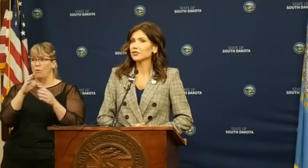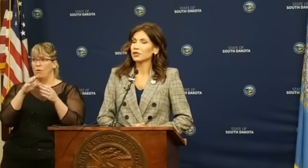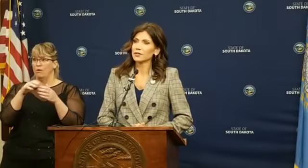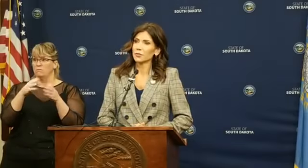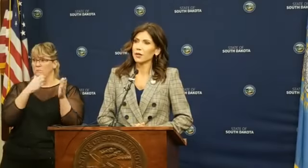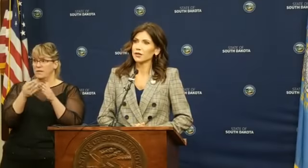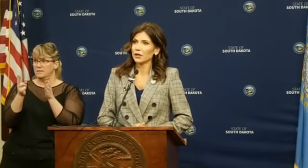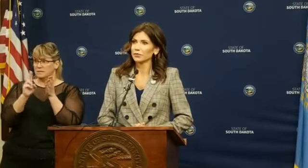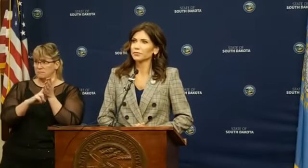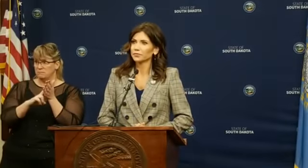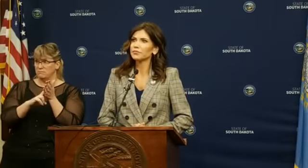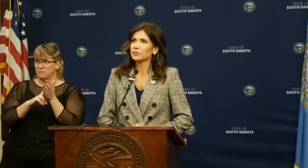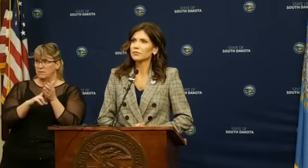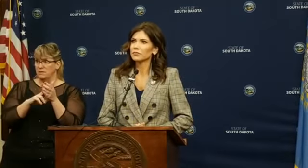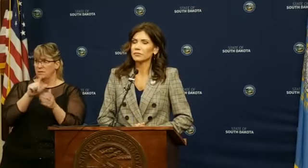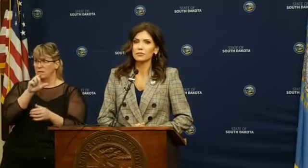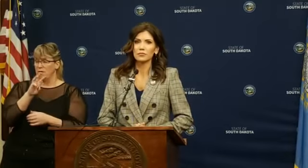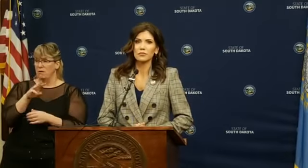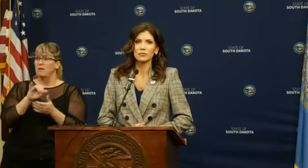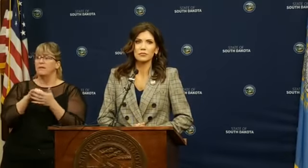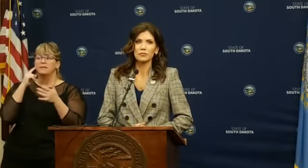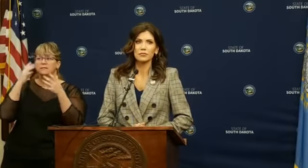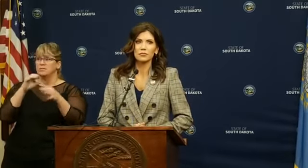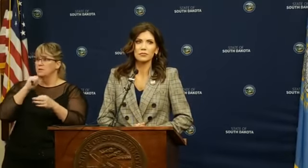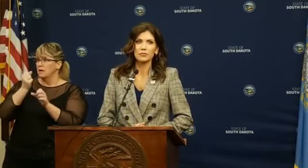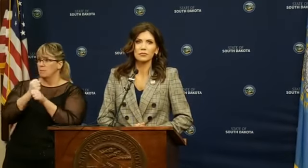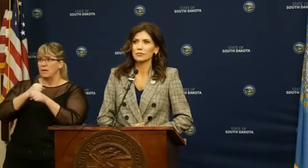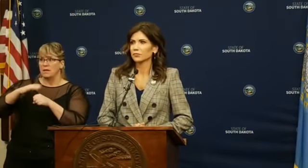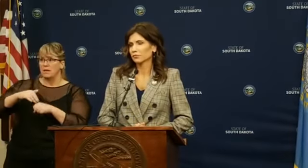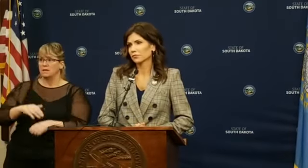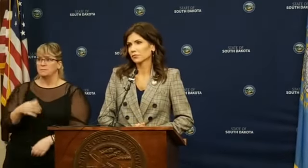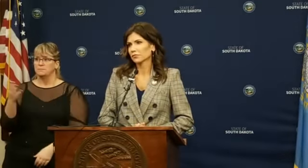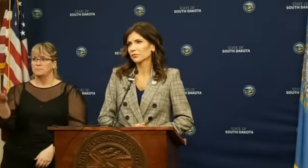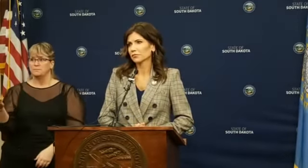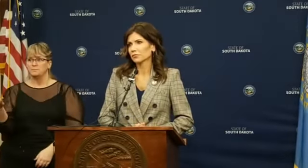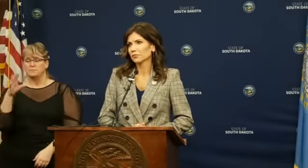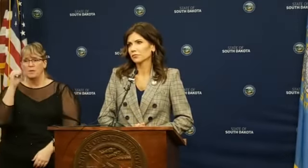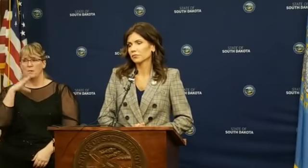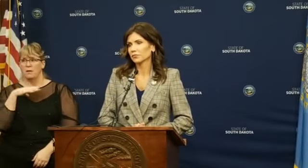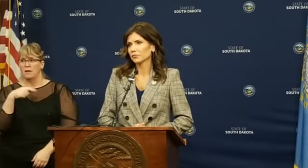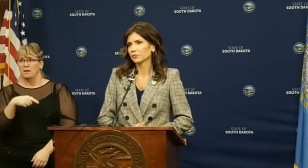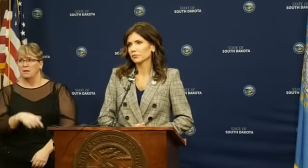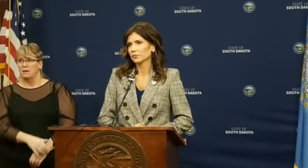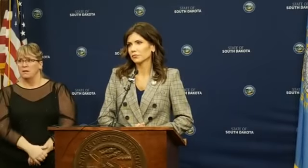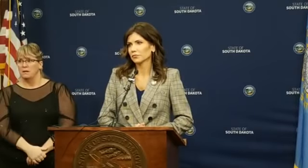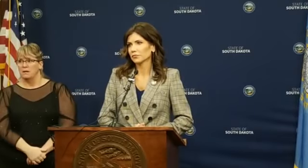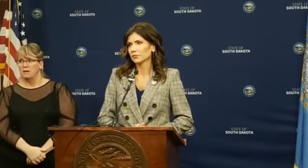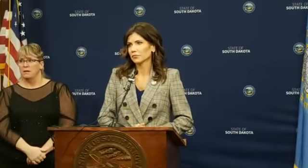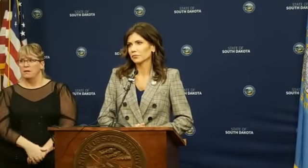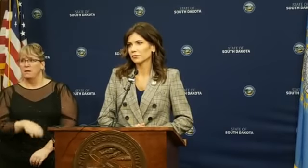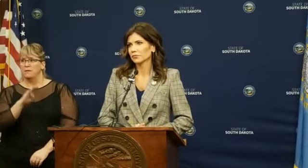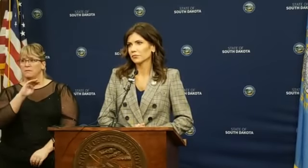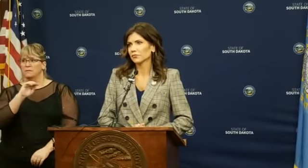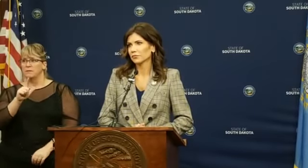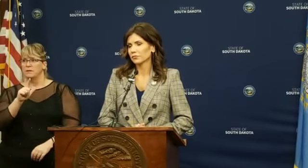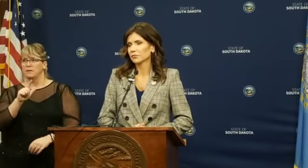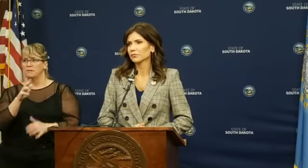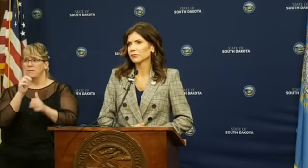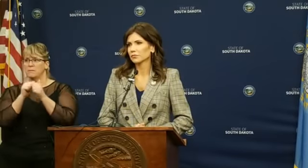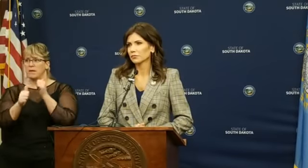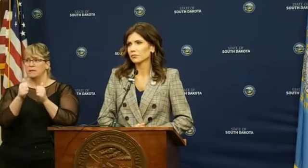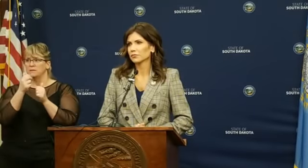That decision hasn't been made yet. Yes, ma'am. Governor, no. There was a bill that passed out of both houses